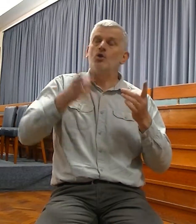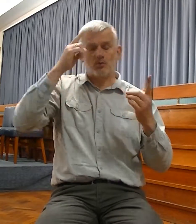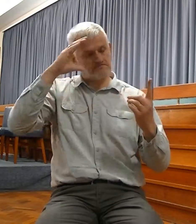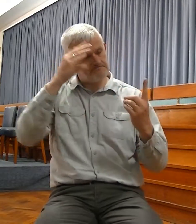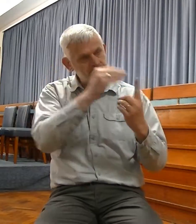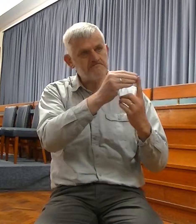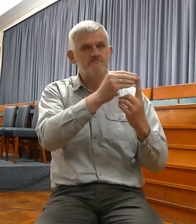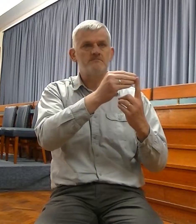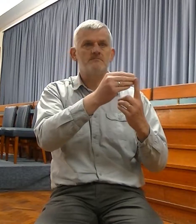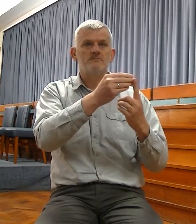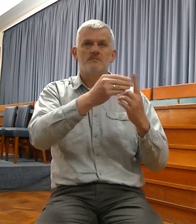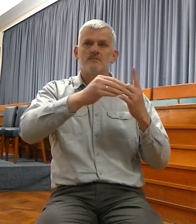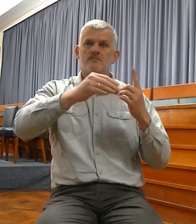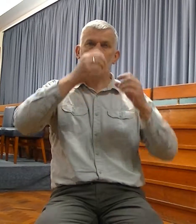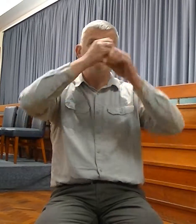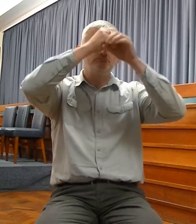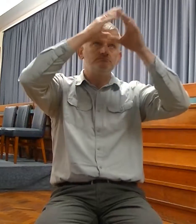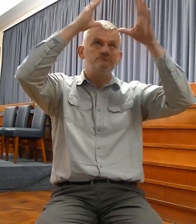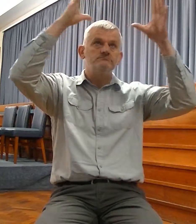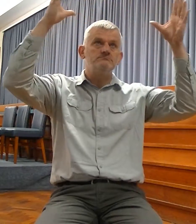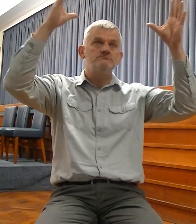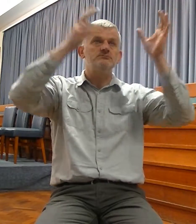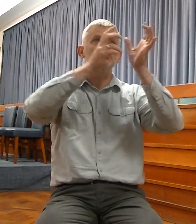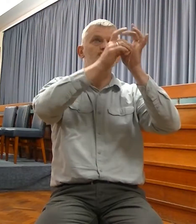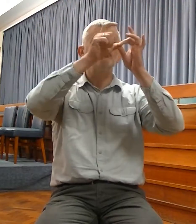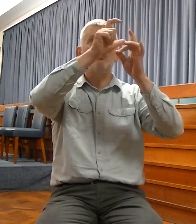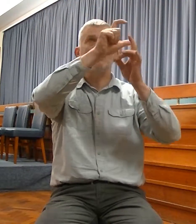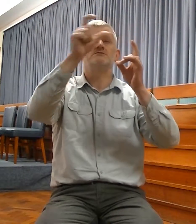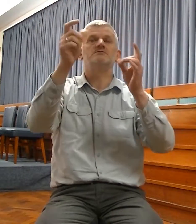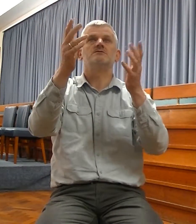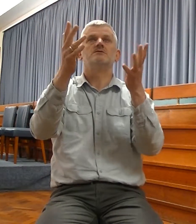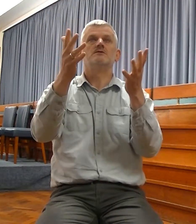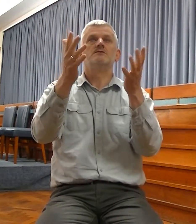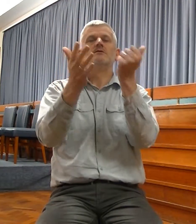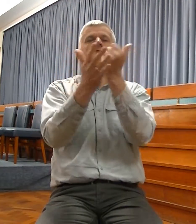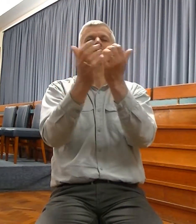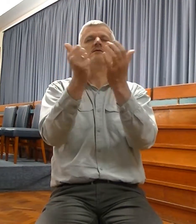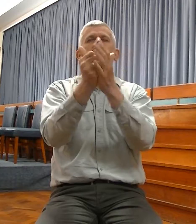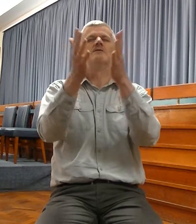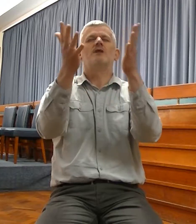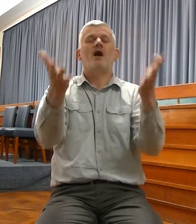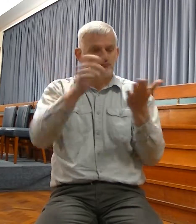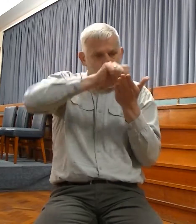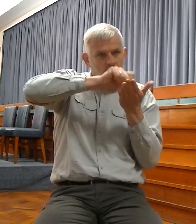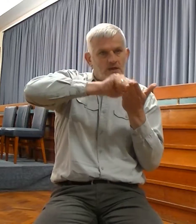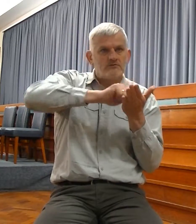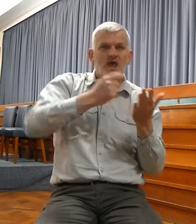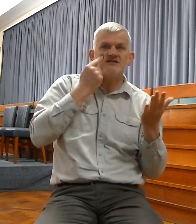He was given to see a dying, suffering, atoning Saviour. Why does that not